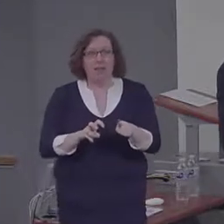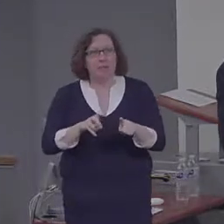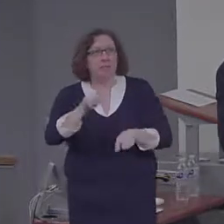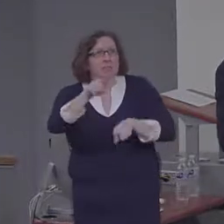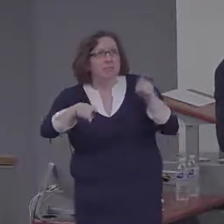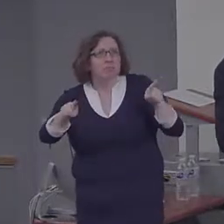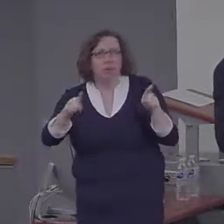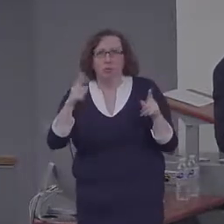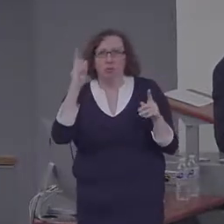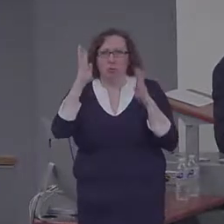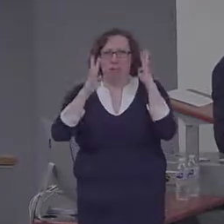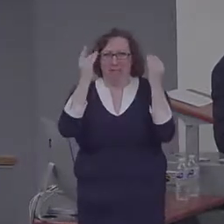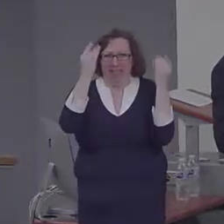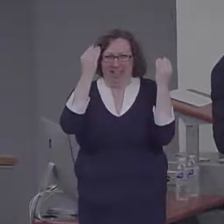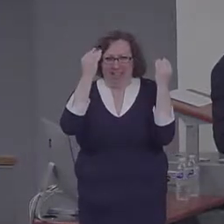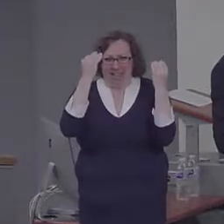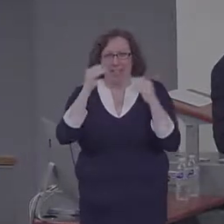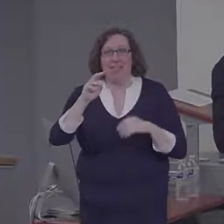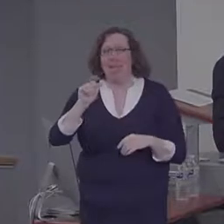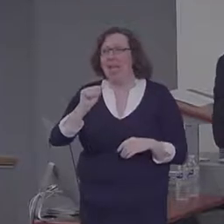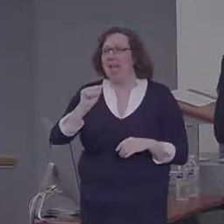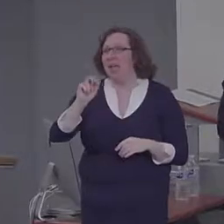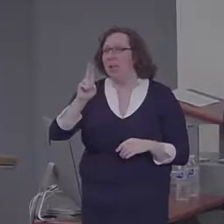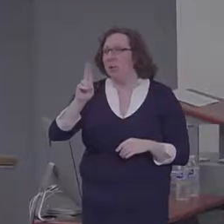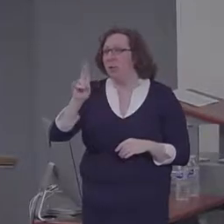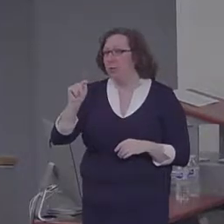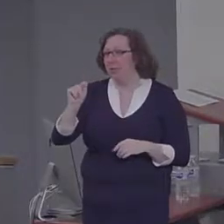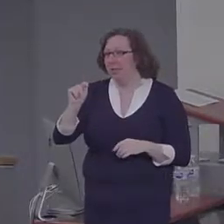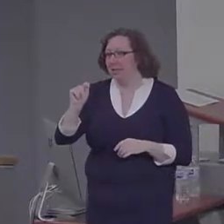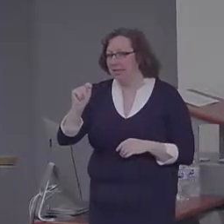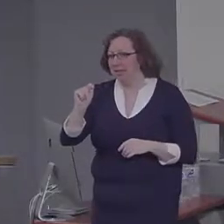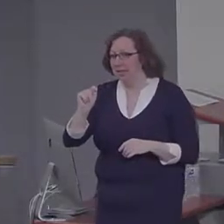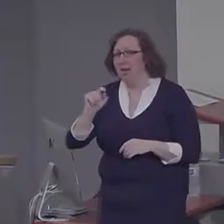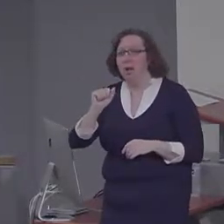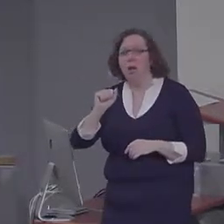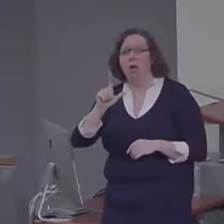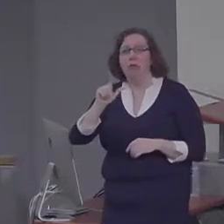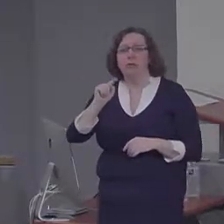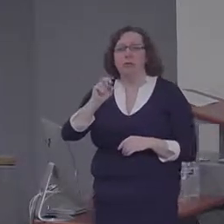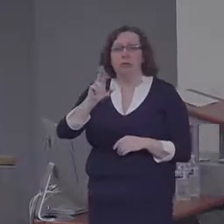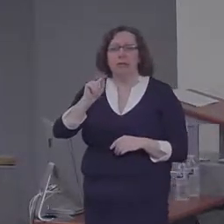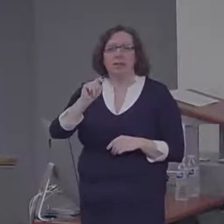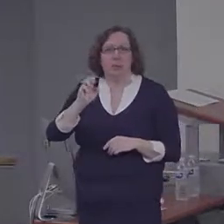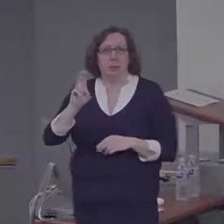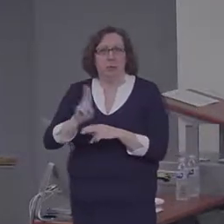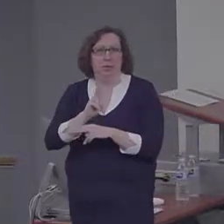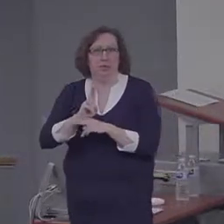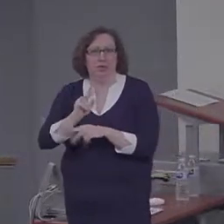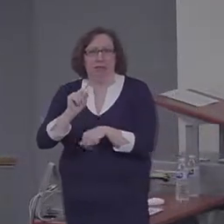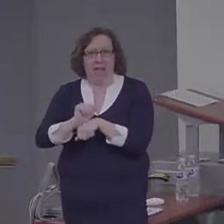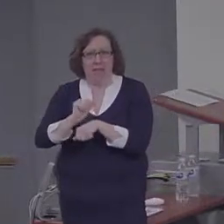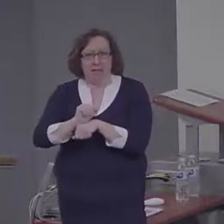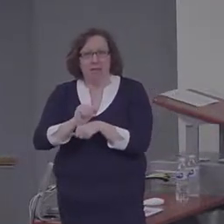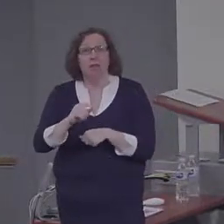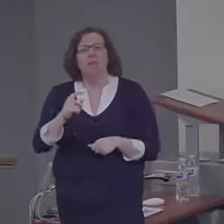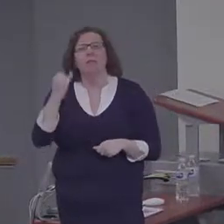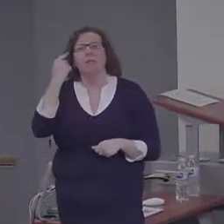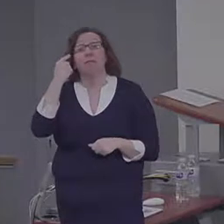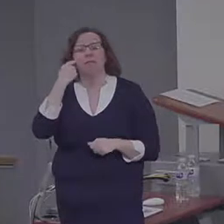alternate uses task. And on this task, you get a word such as brick, and